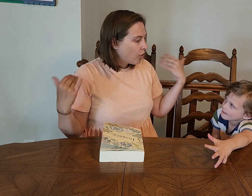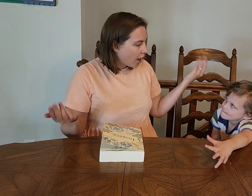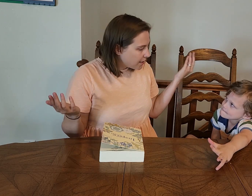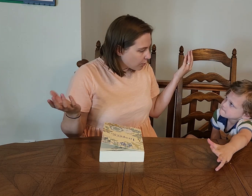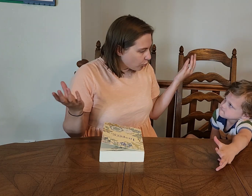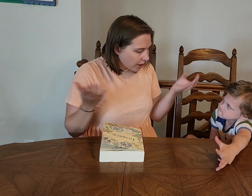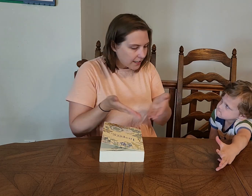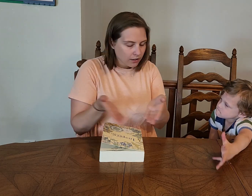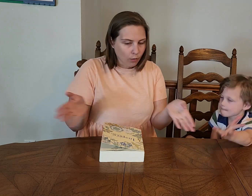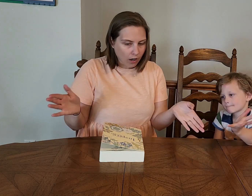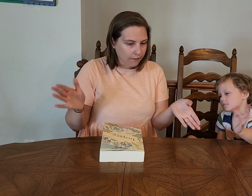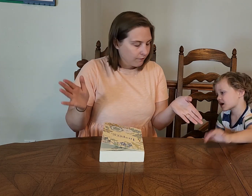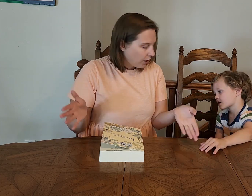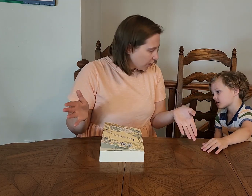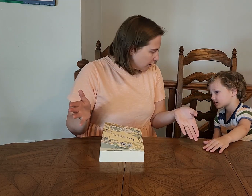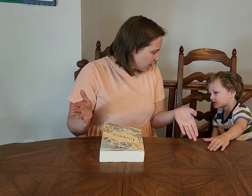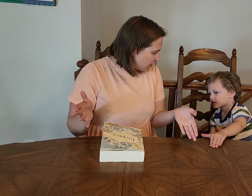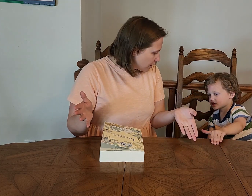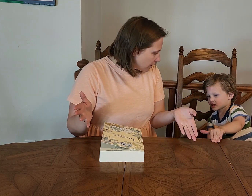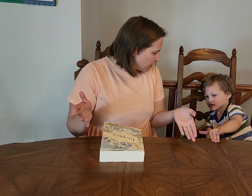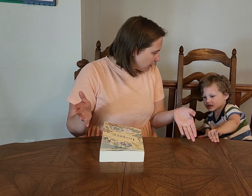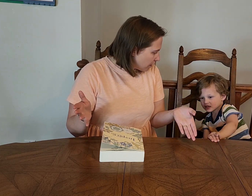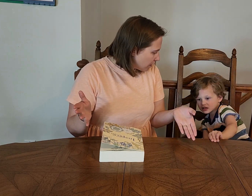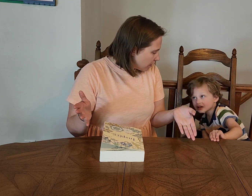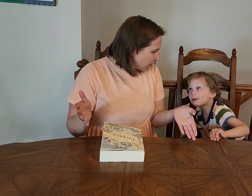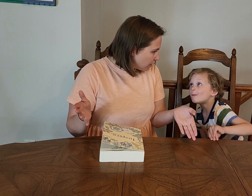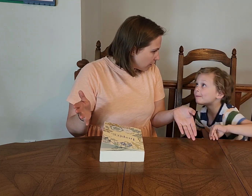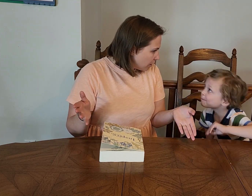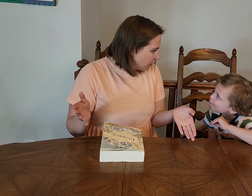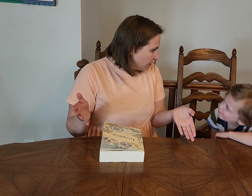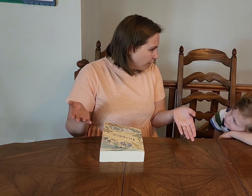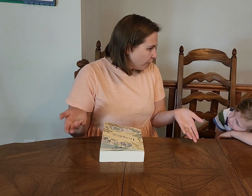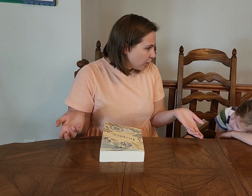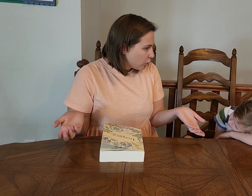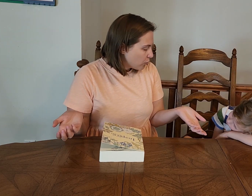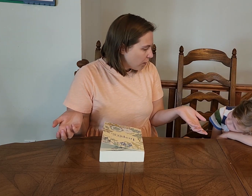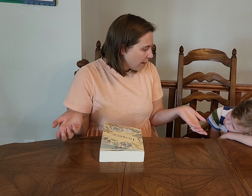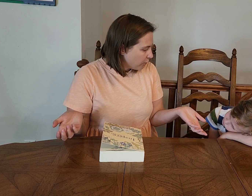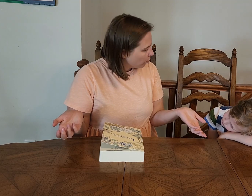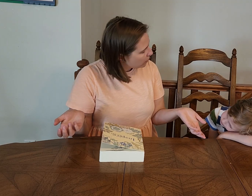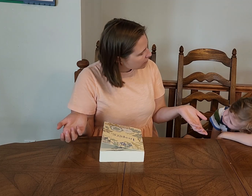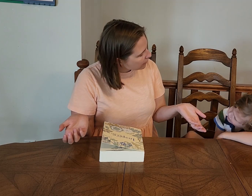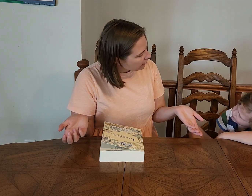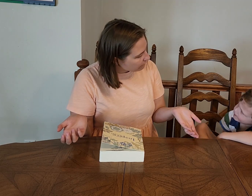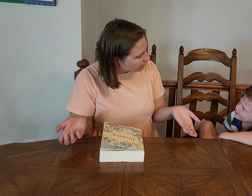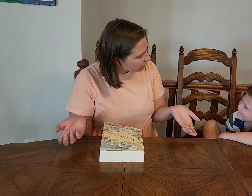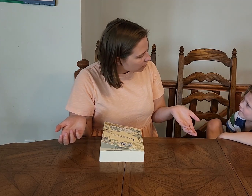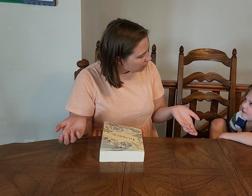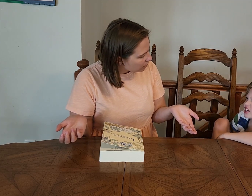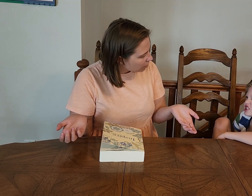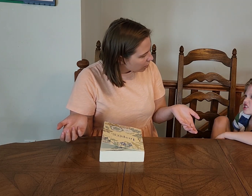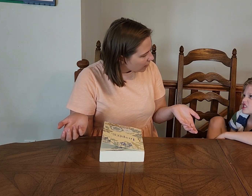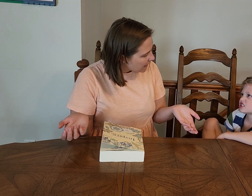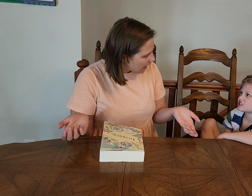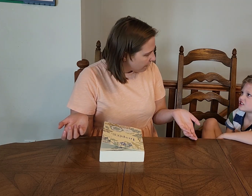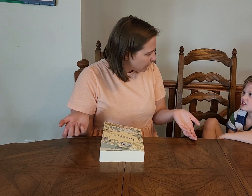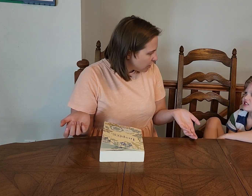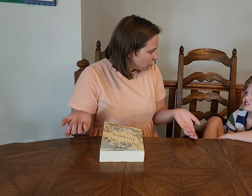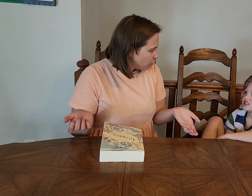if God didn't create the water first, the fish would have nowhere to live. Fish? Yeah, the fish.